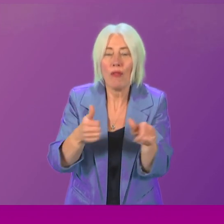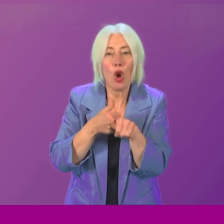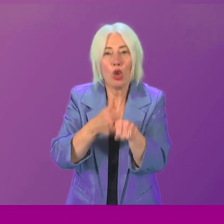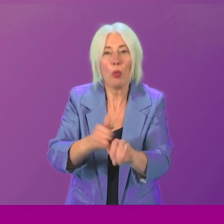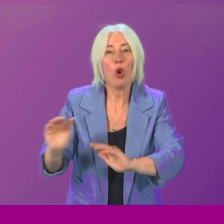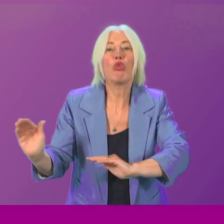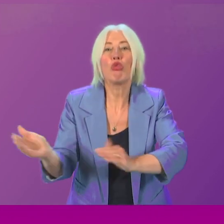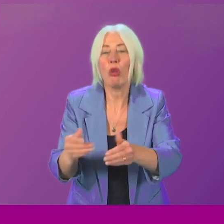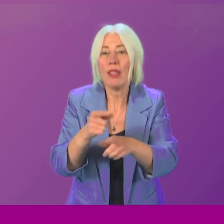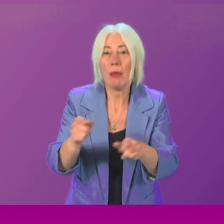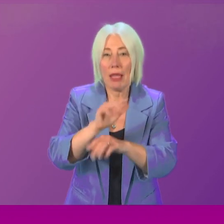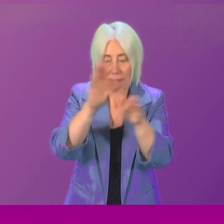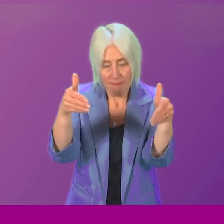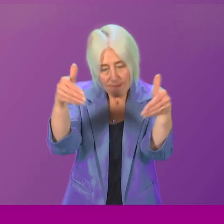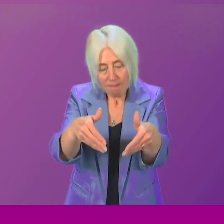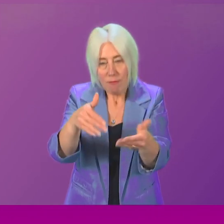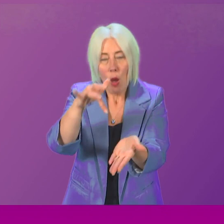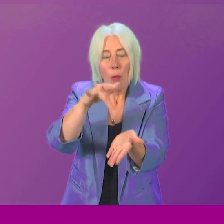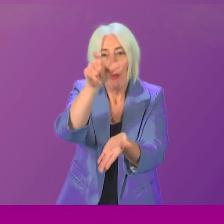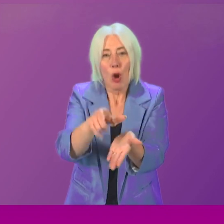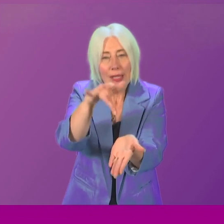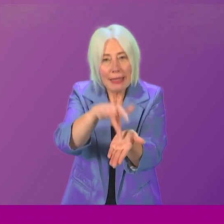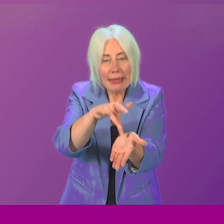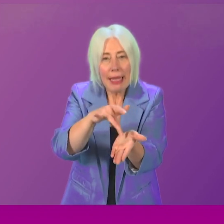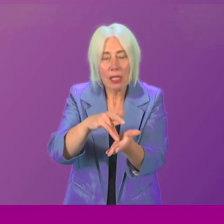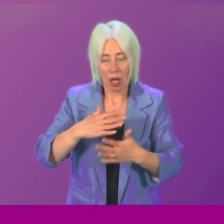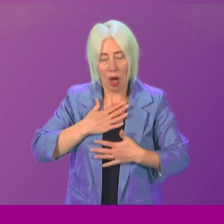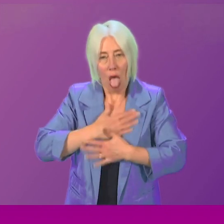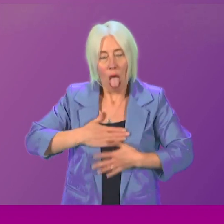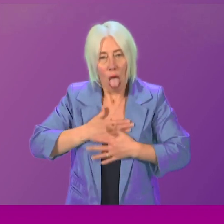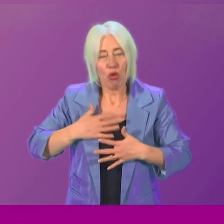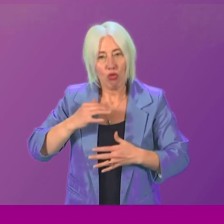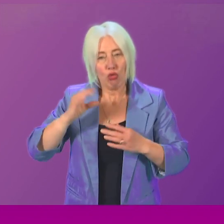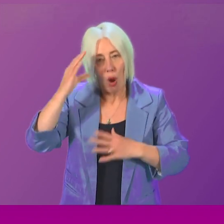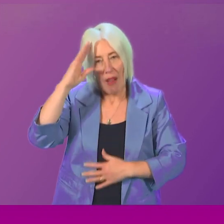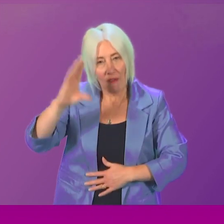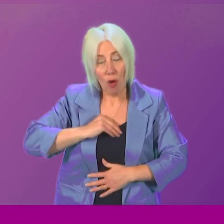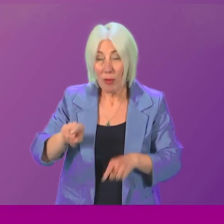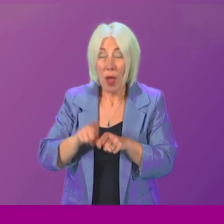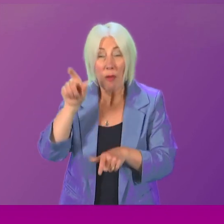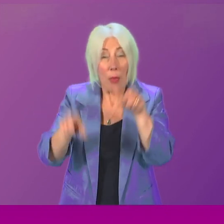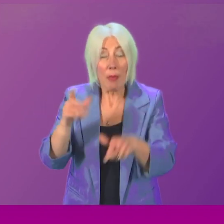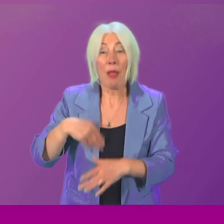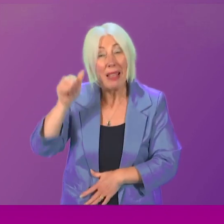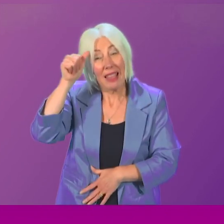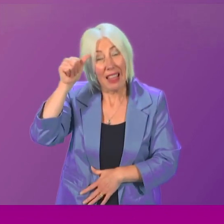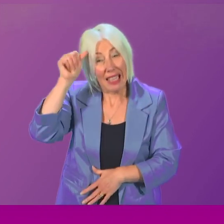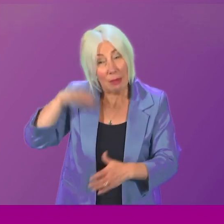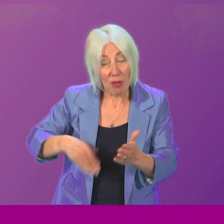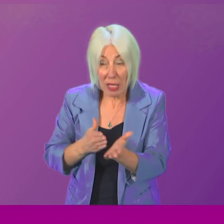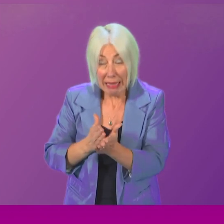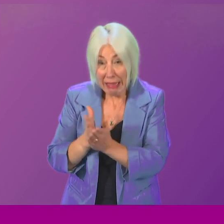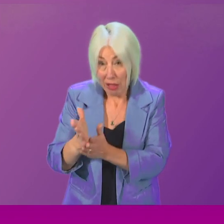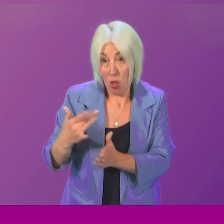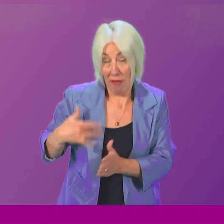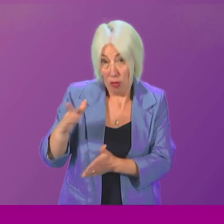that will be person-centred, trauma-informed and crucially run by those with lived experience. And we've commissioned a scoping